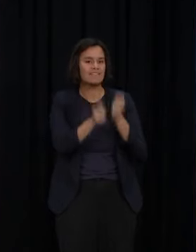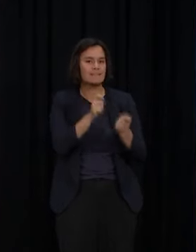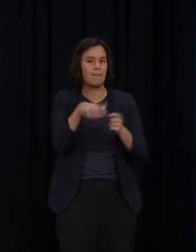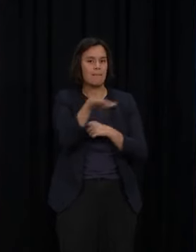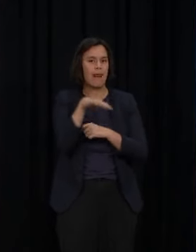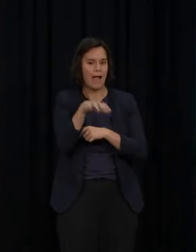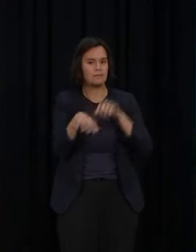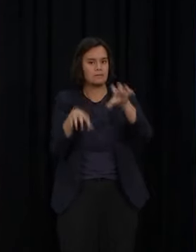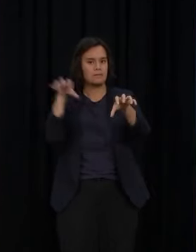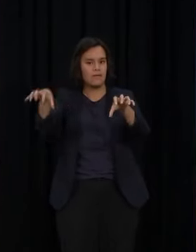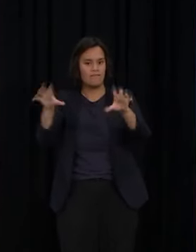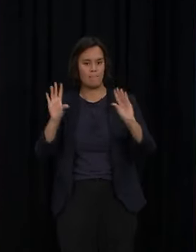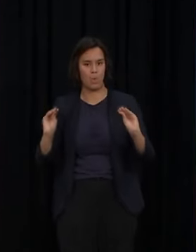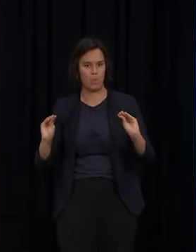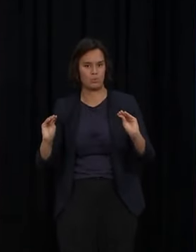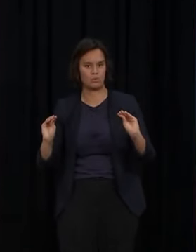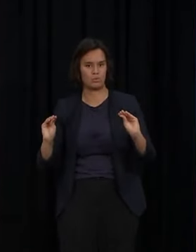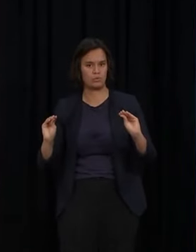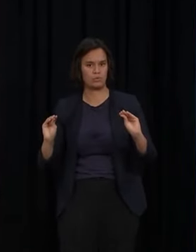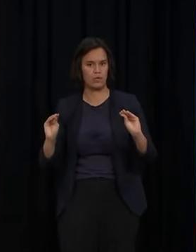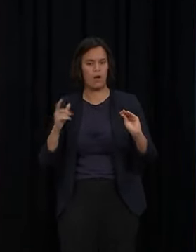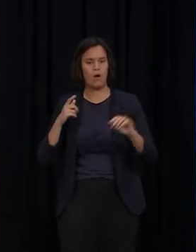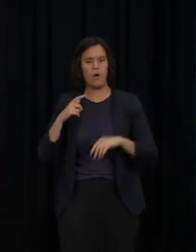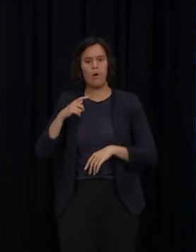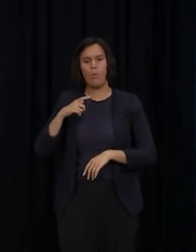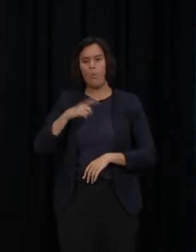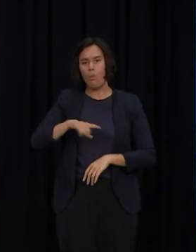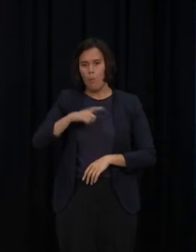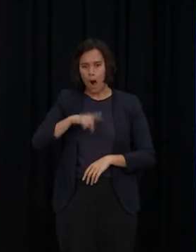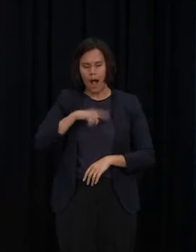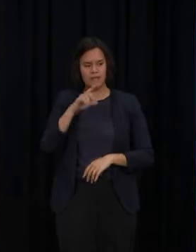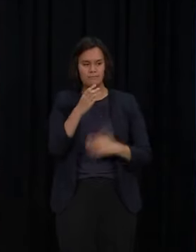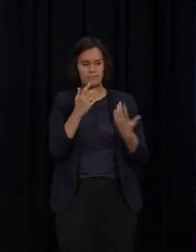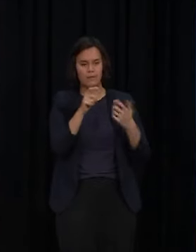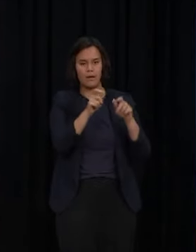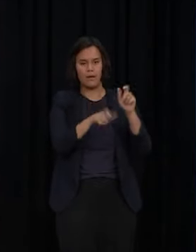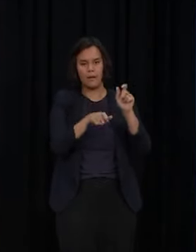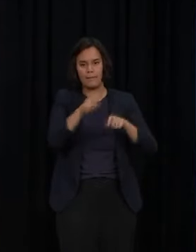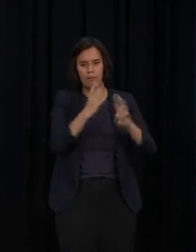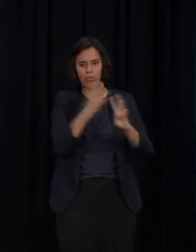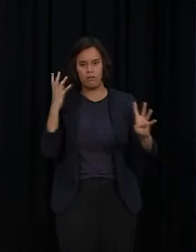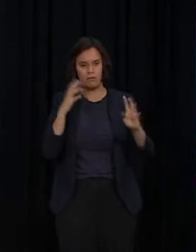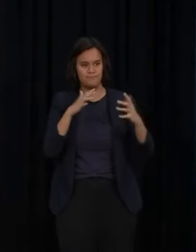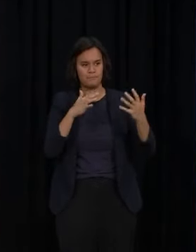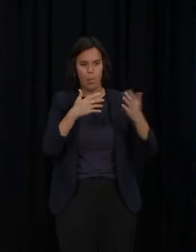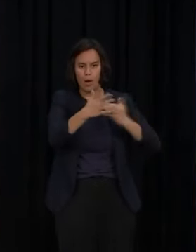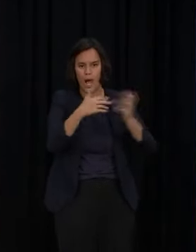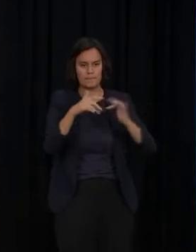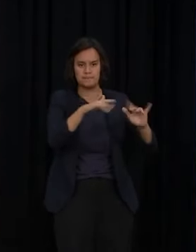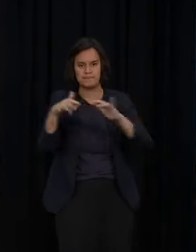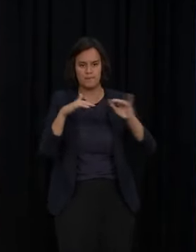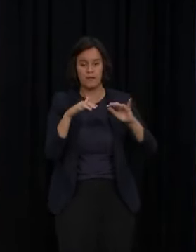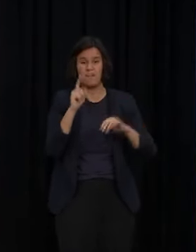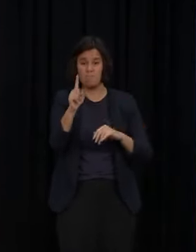test um use. I imagine that might mean people are lingering for um their use in those car parks but they've since reopened and all um community